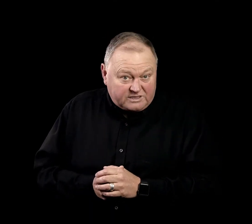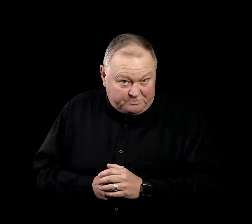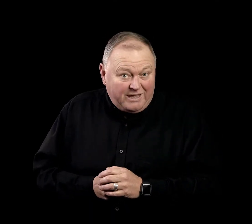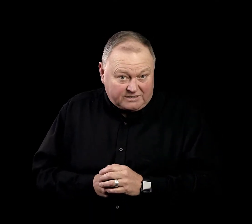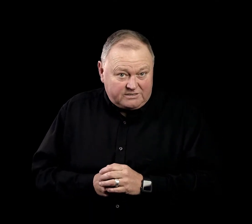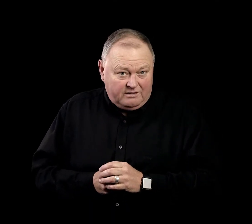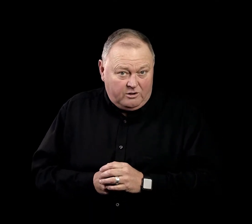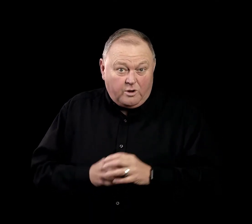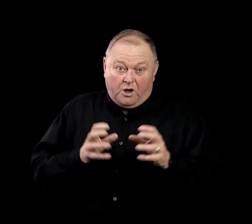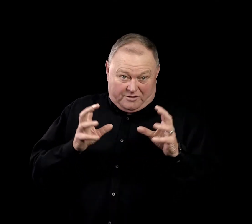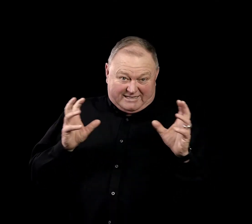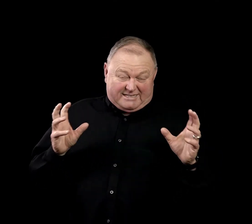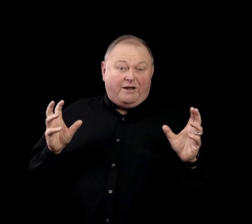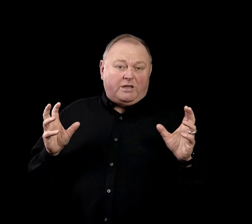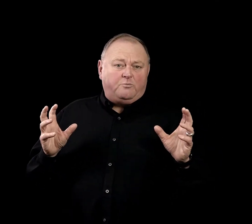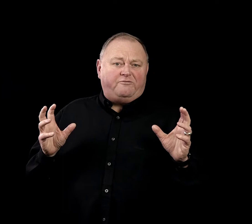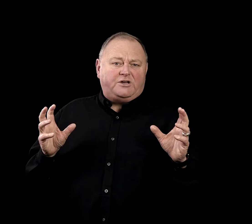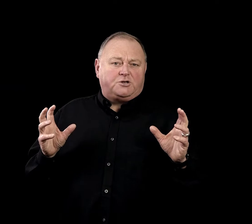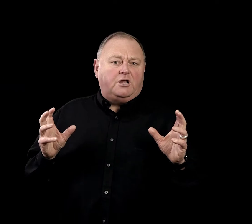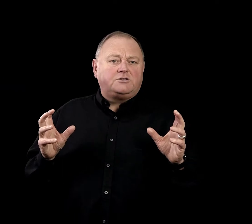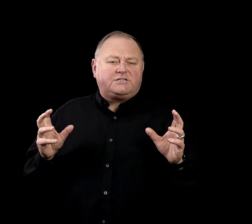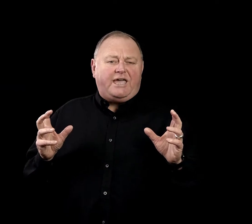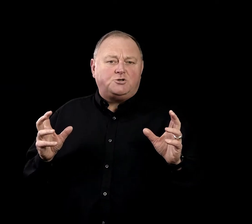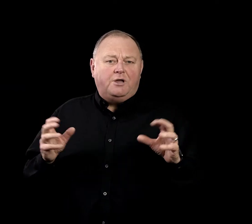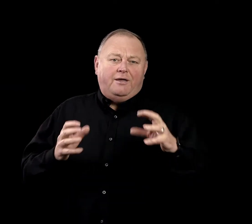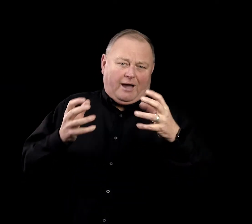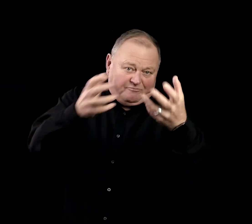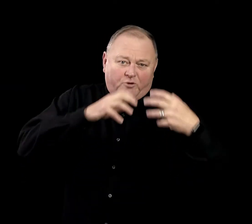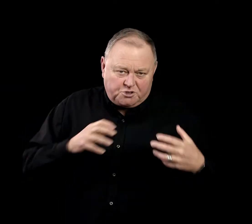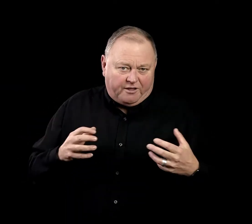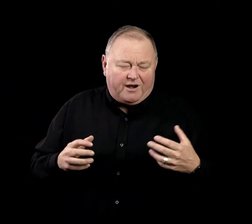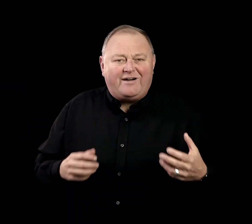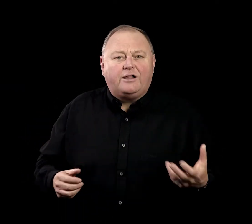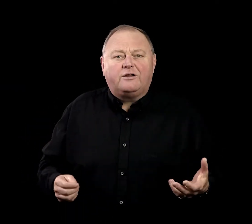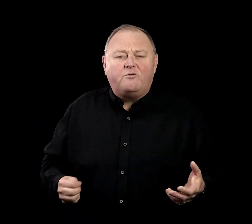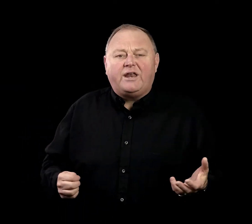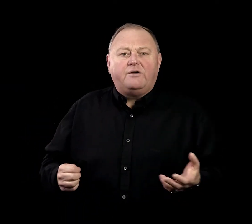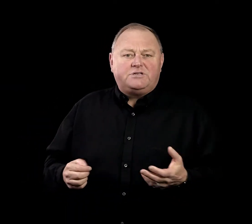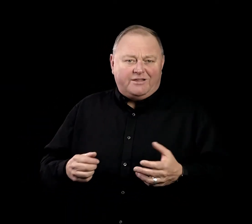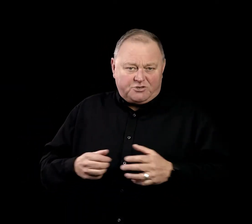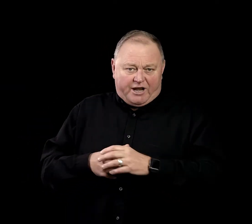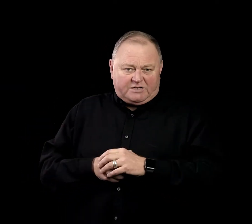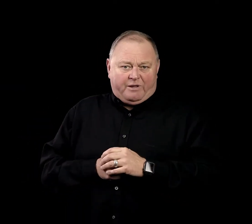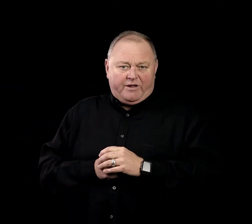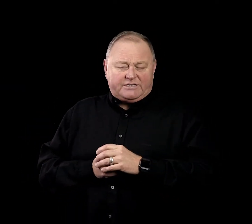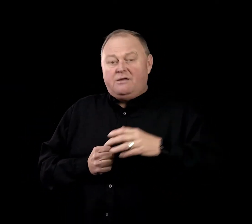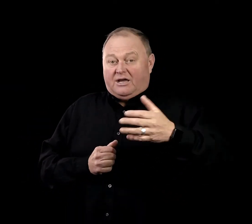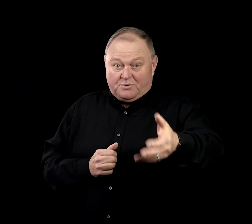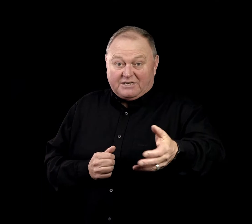speakers who are not necessarily professional on stage. I'm fortunate that I've had a lot of radio and television experience, as well as